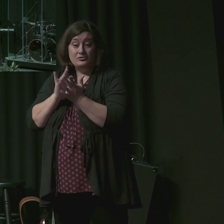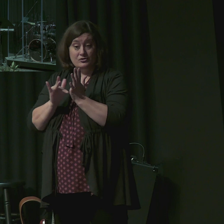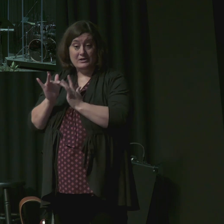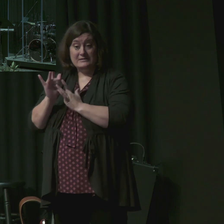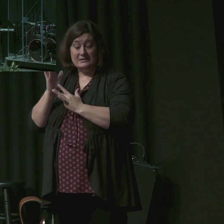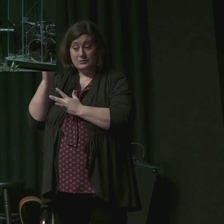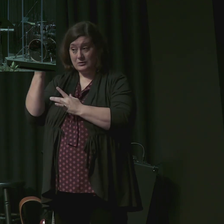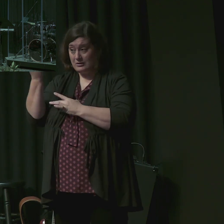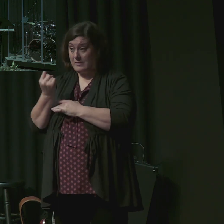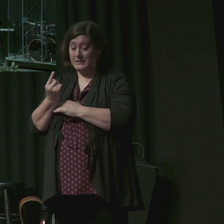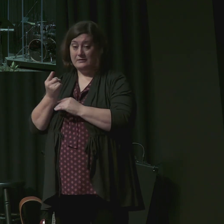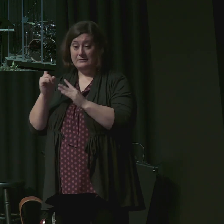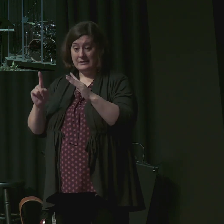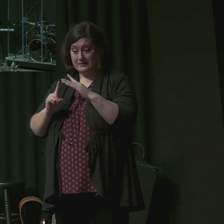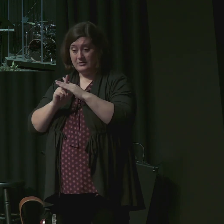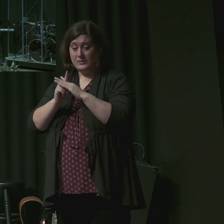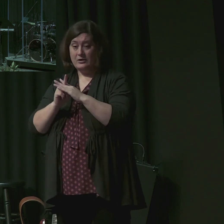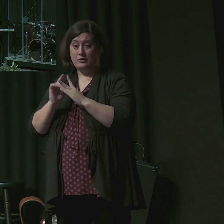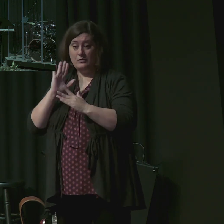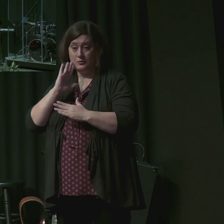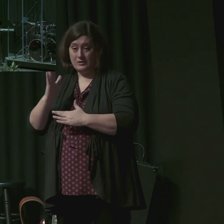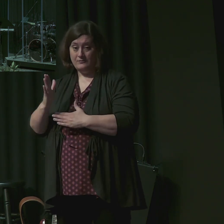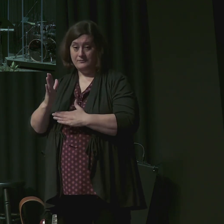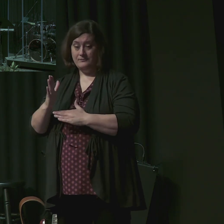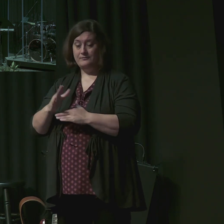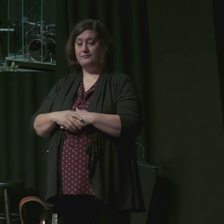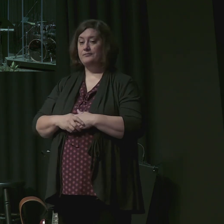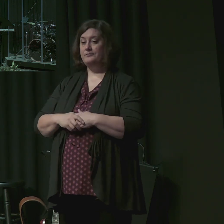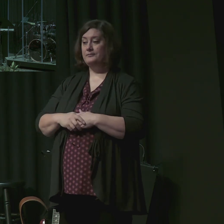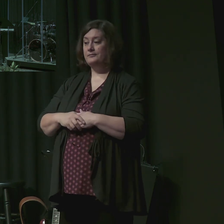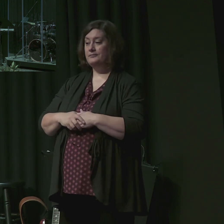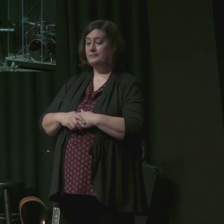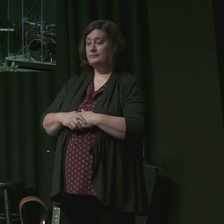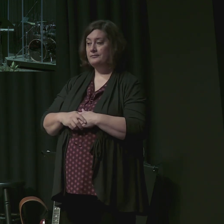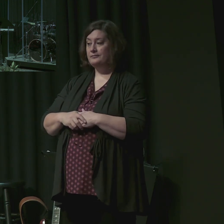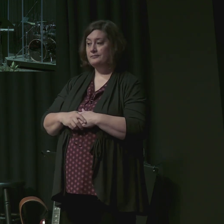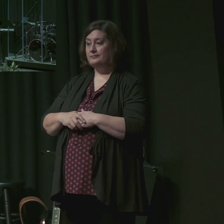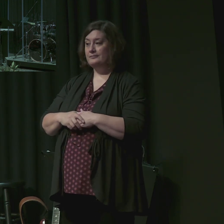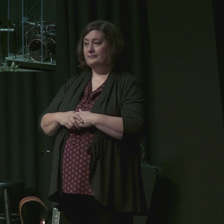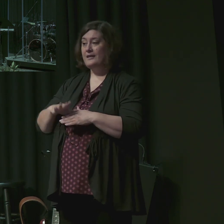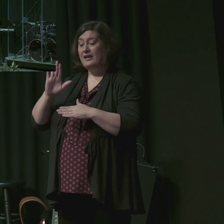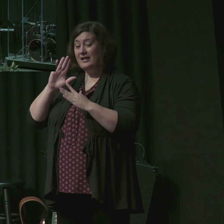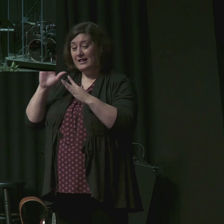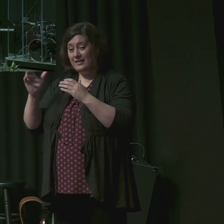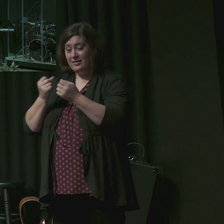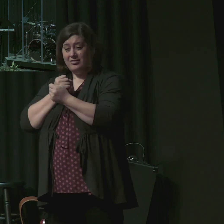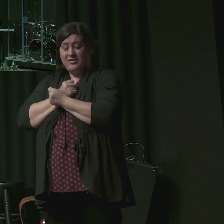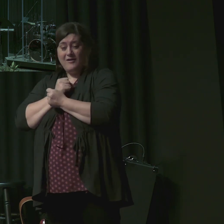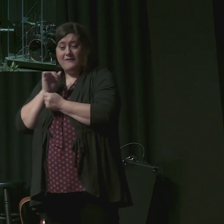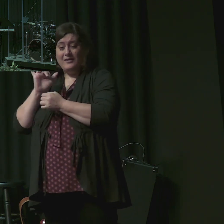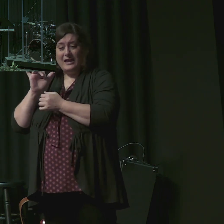We will if we are devoted to the one who is coming and have done the duty he requires of us. Do you love his appearing?